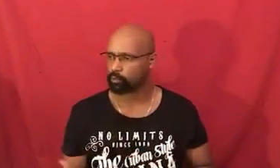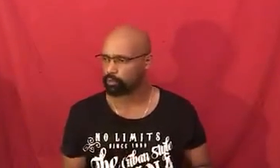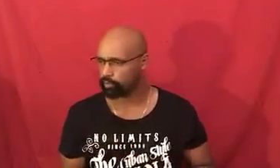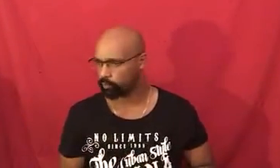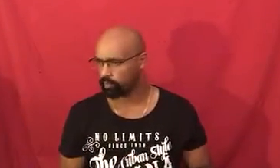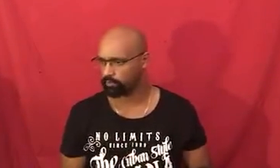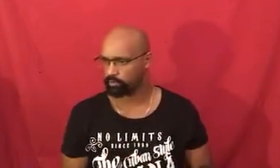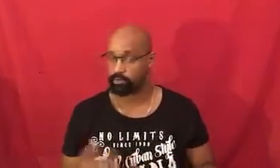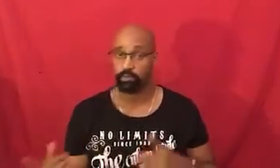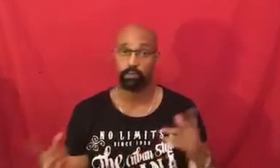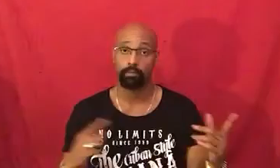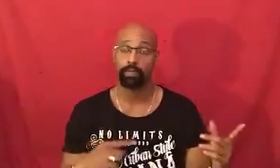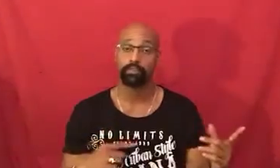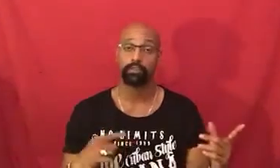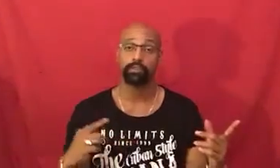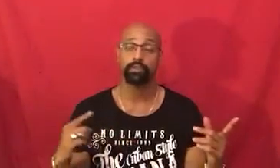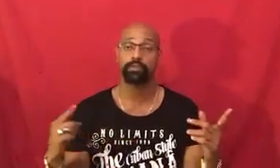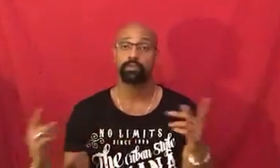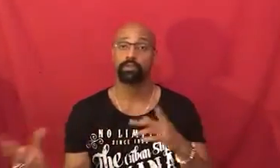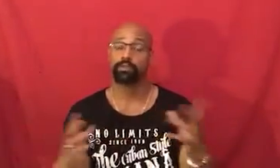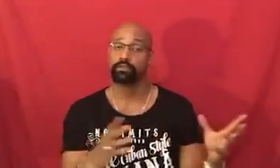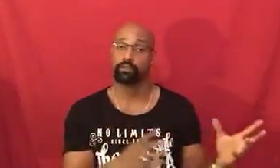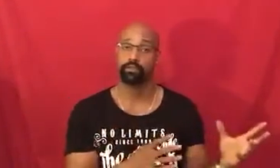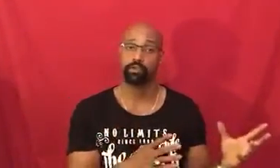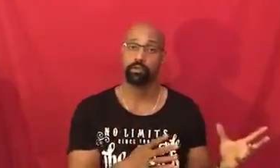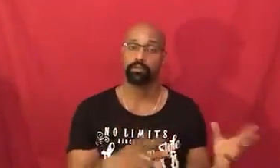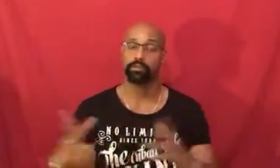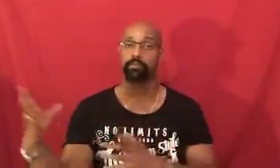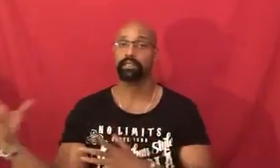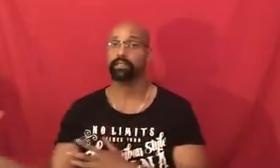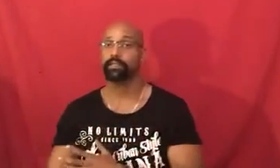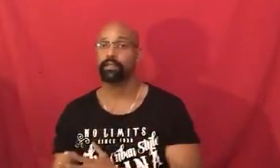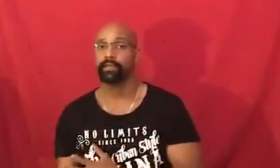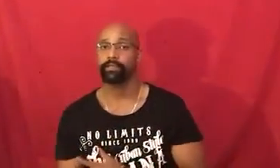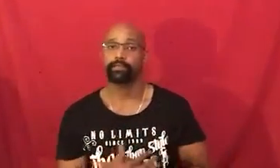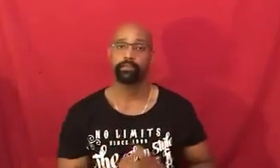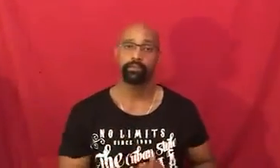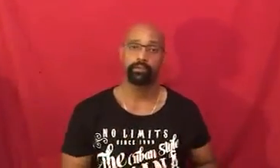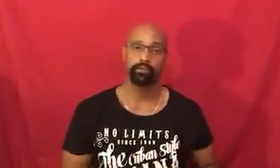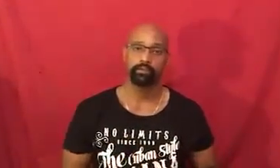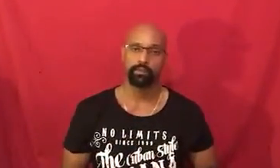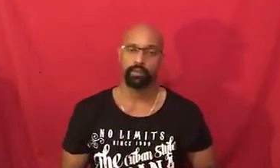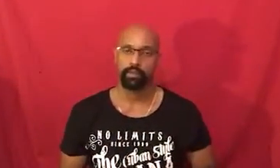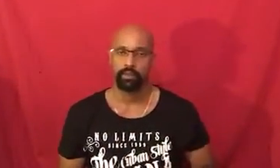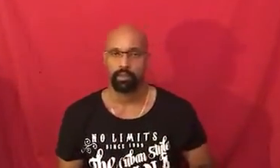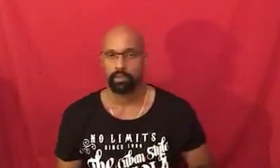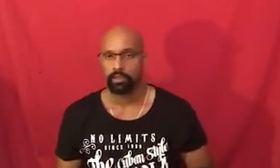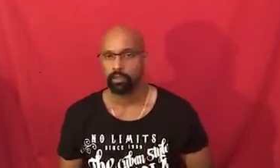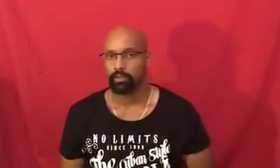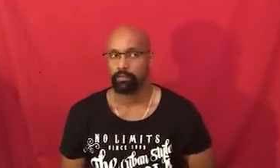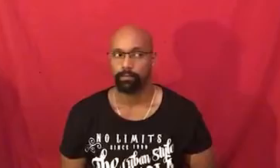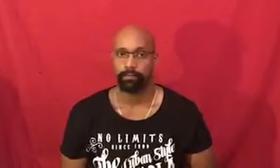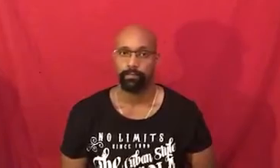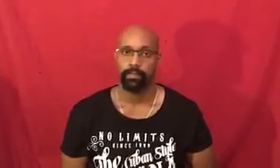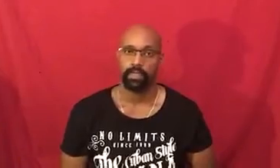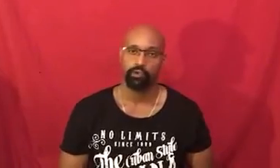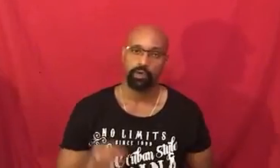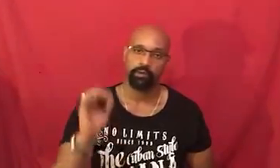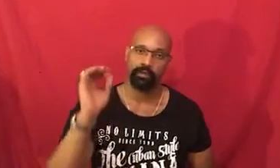world that we live in there's so much so many things to juggle so many institutions that try to